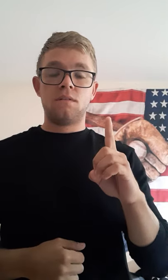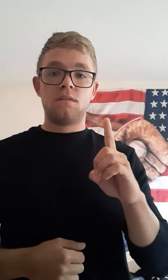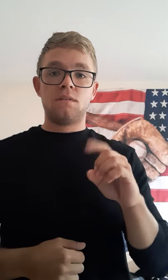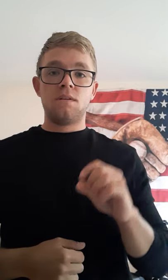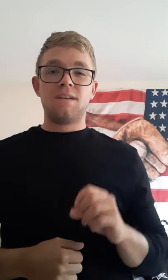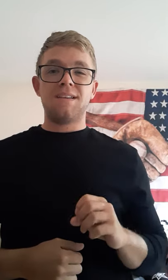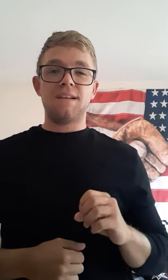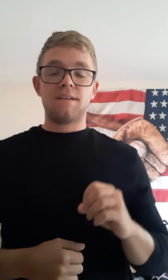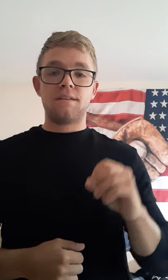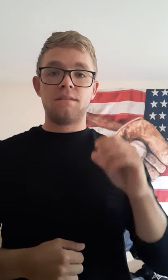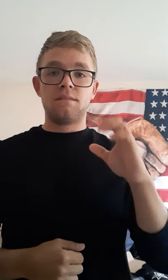Connecticut,